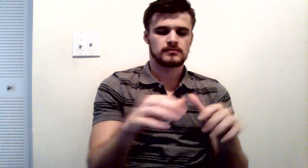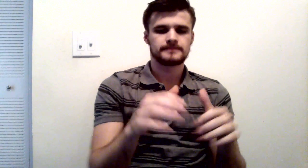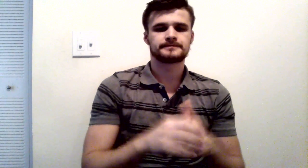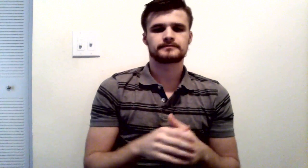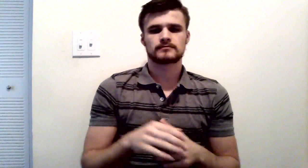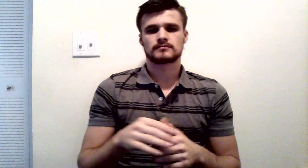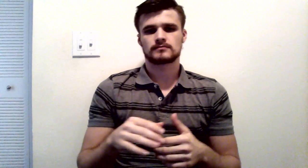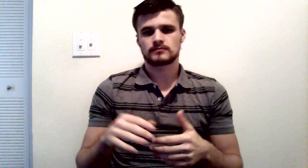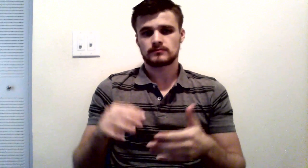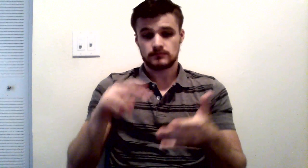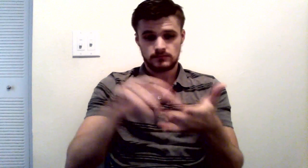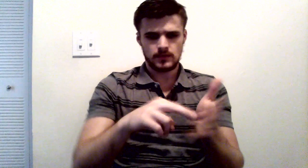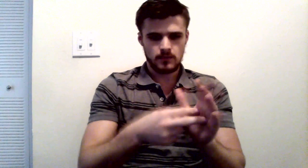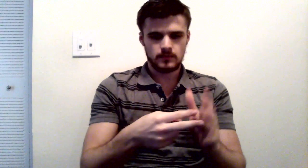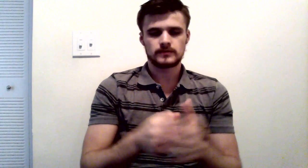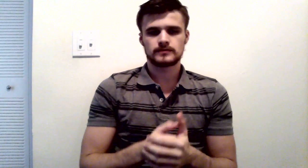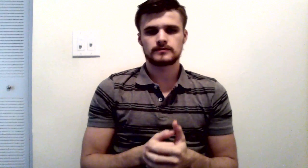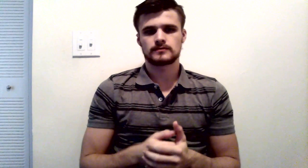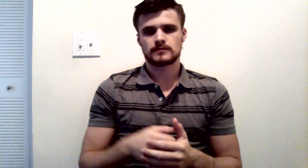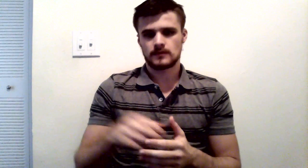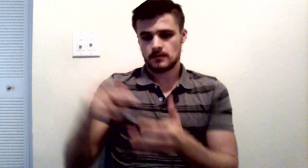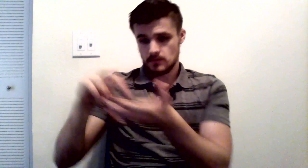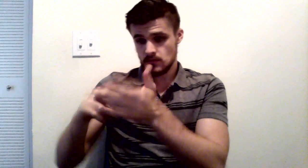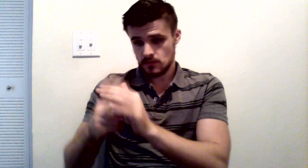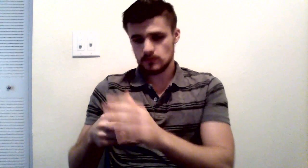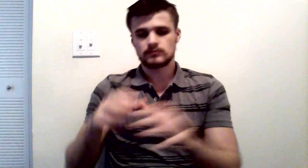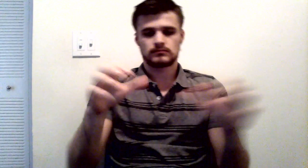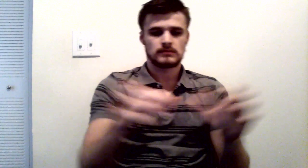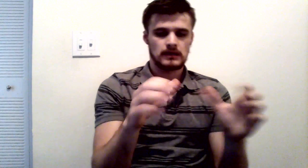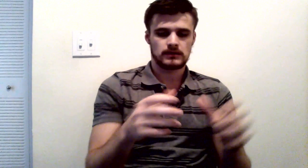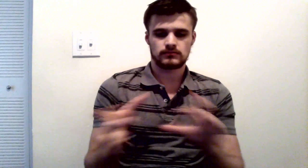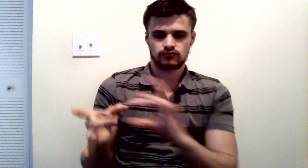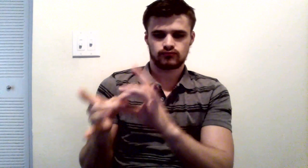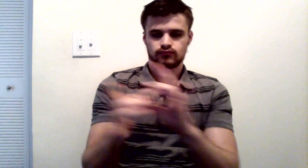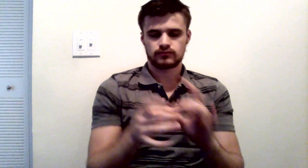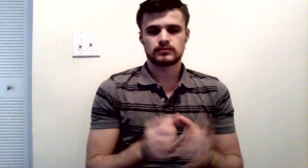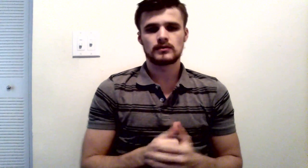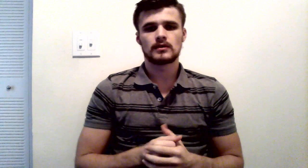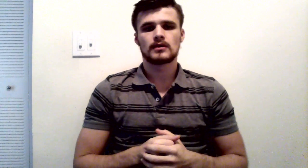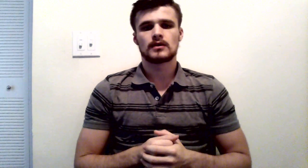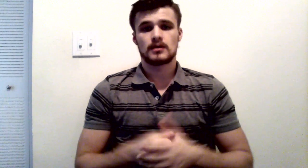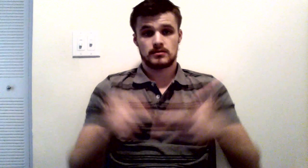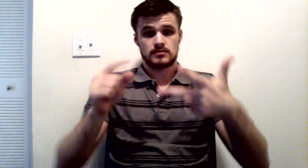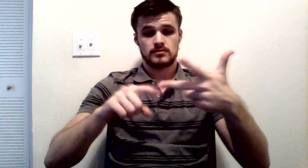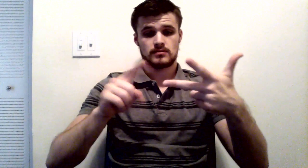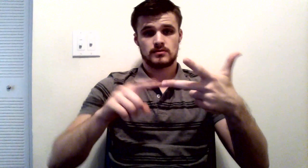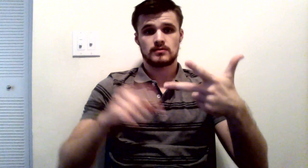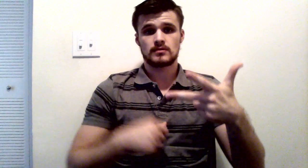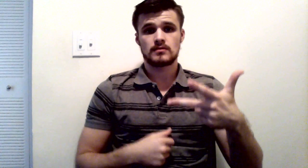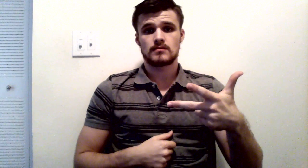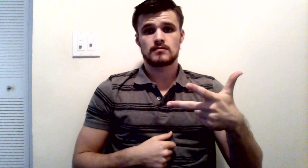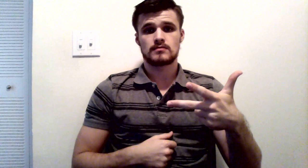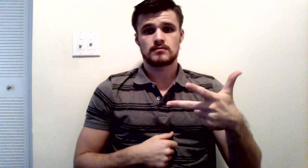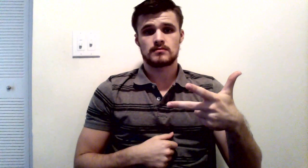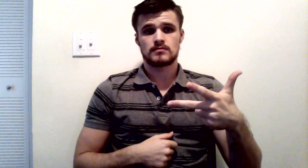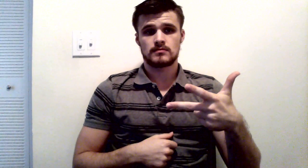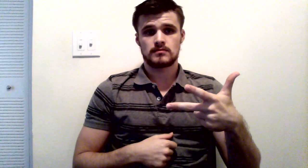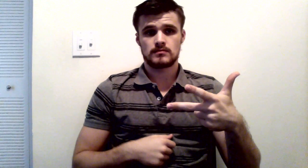to do the criminal act. The second, the third element, concurrence, says that the actus rea and mens rea must act as